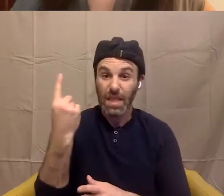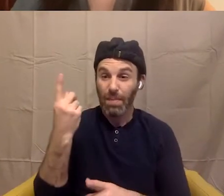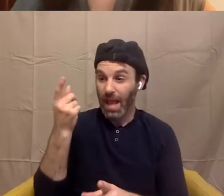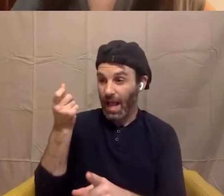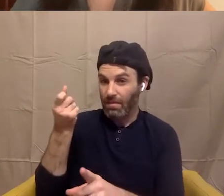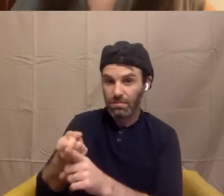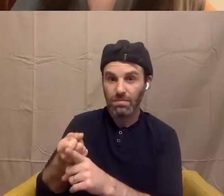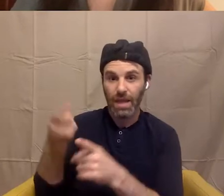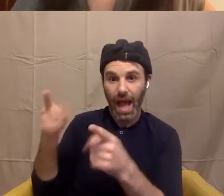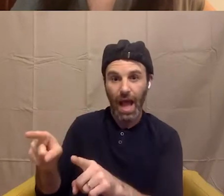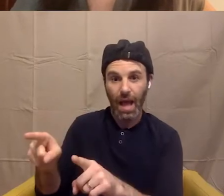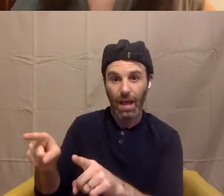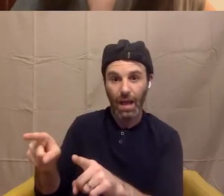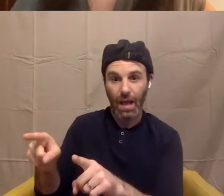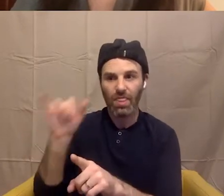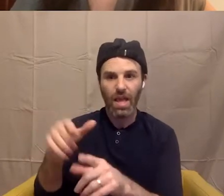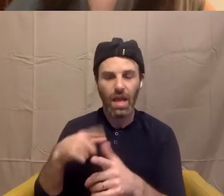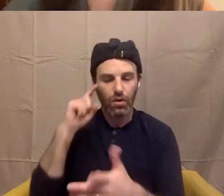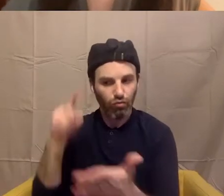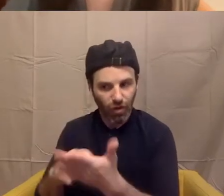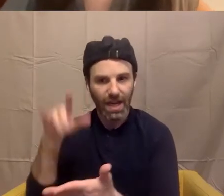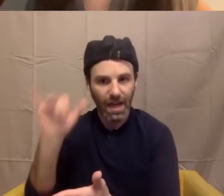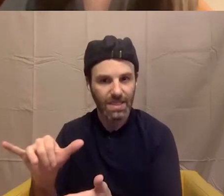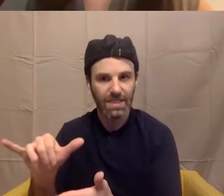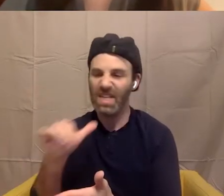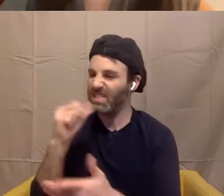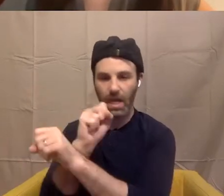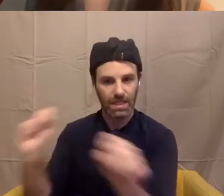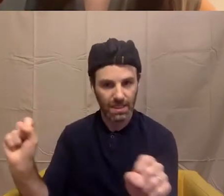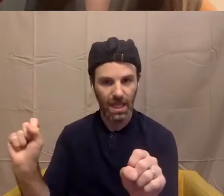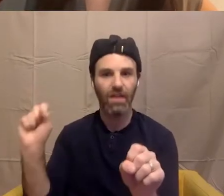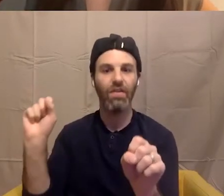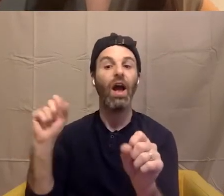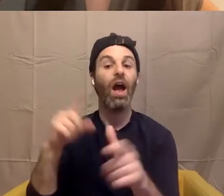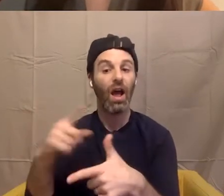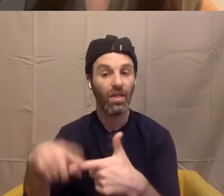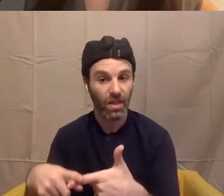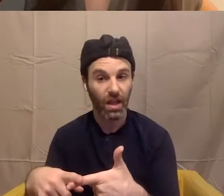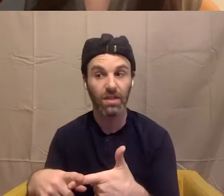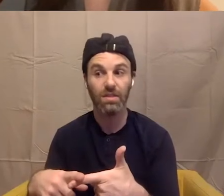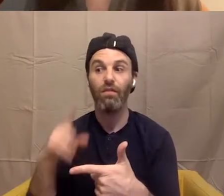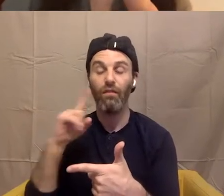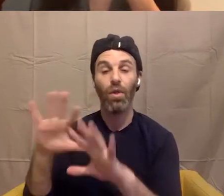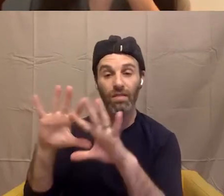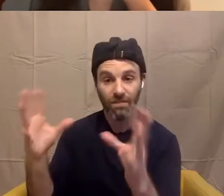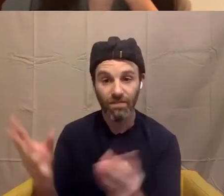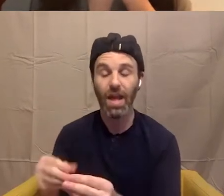It's been a family or that community to be